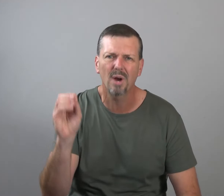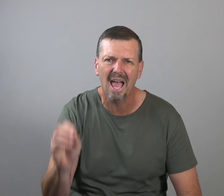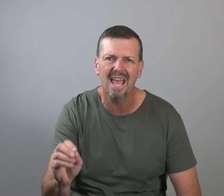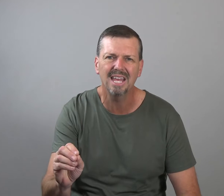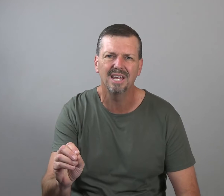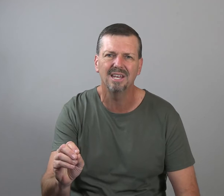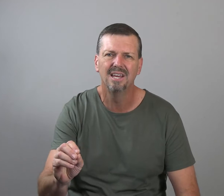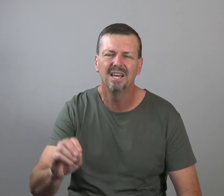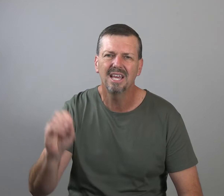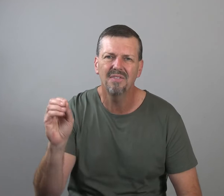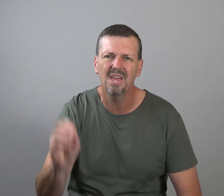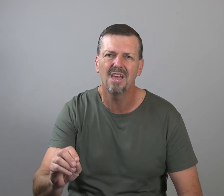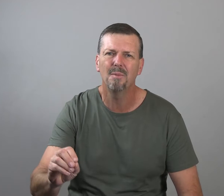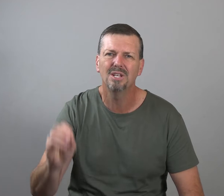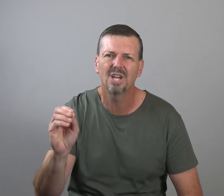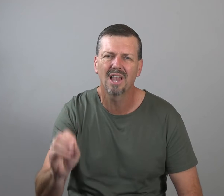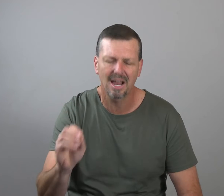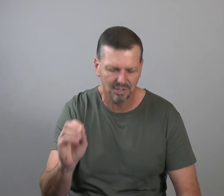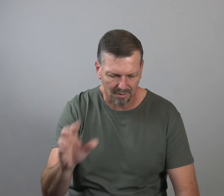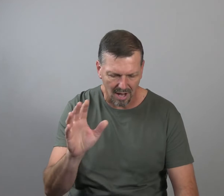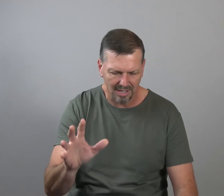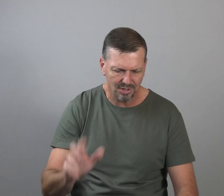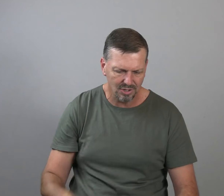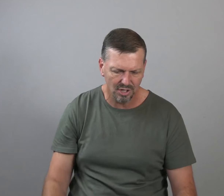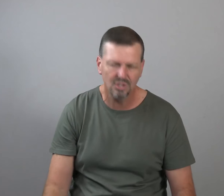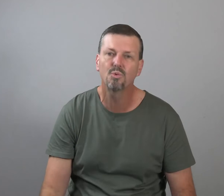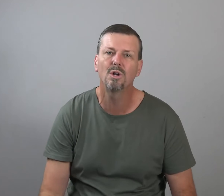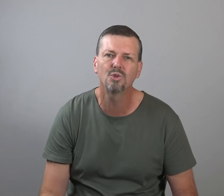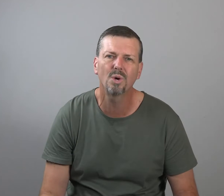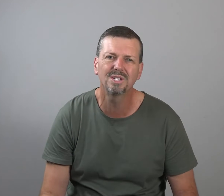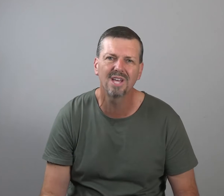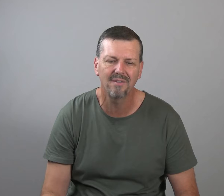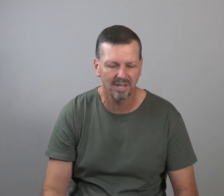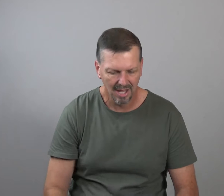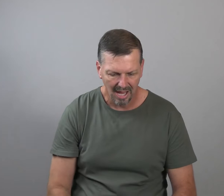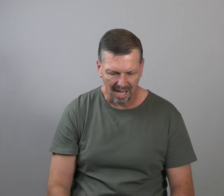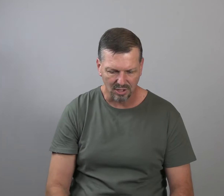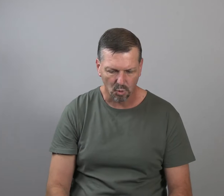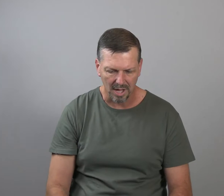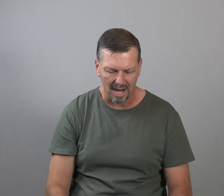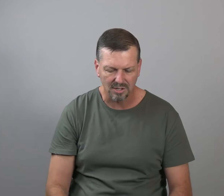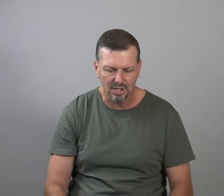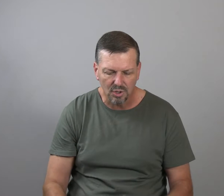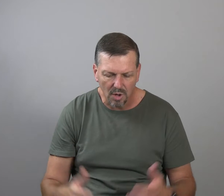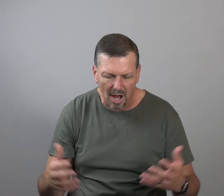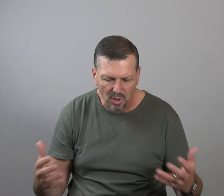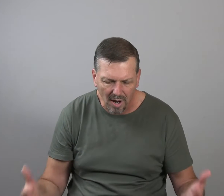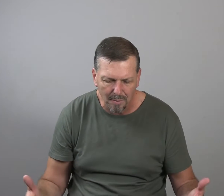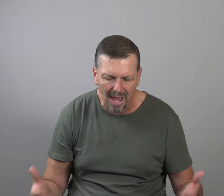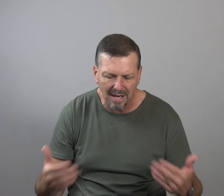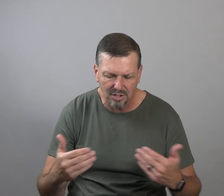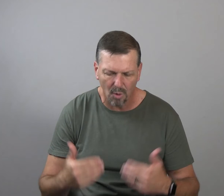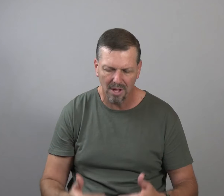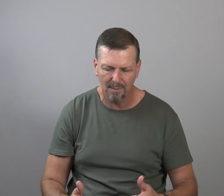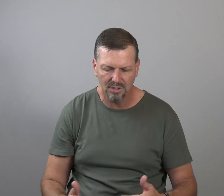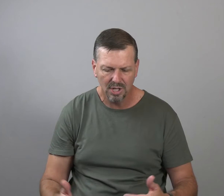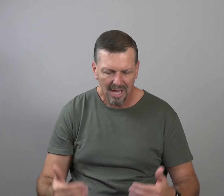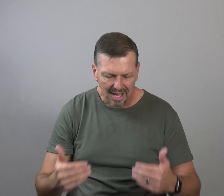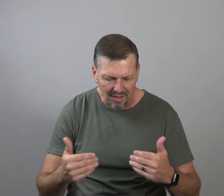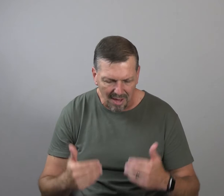created in the image and likeness of God. Listen to Genesis 1, 27 and 28. It says, so God created man in his own image. In the